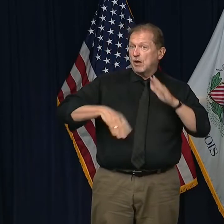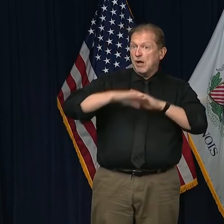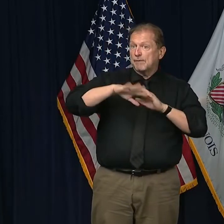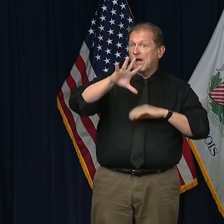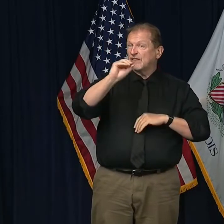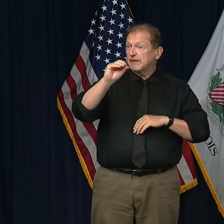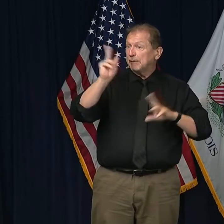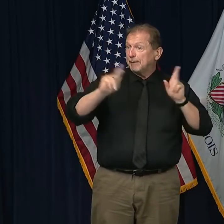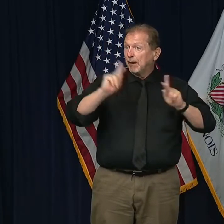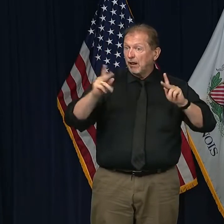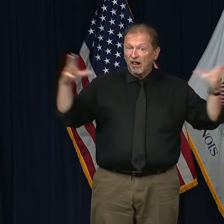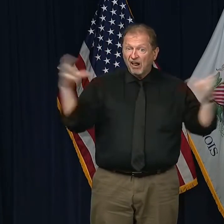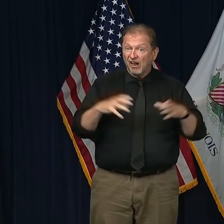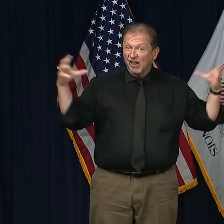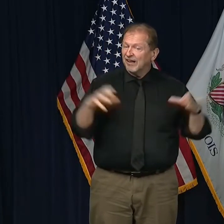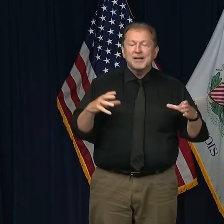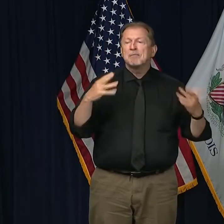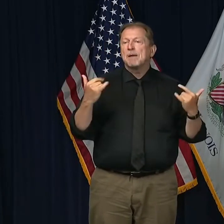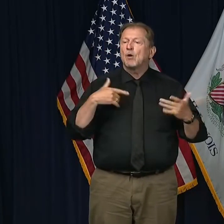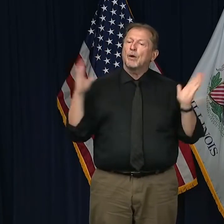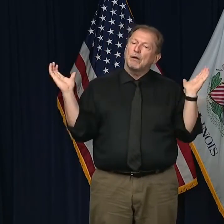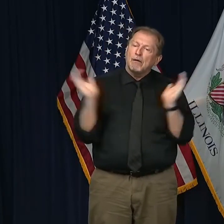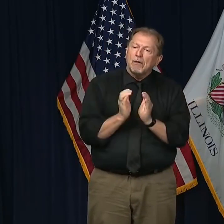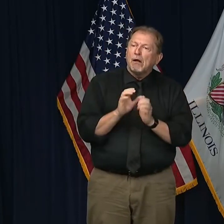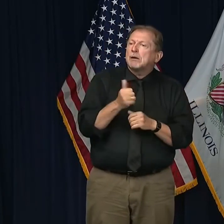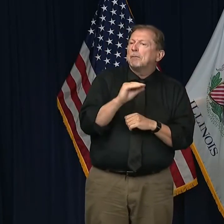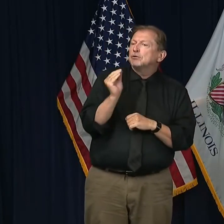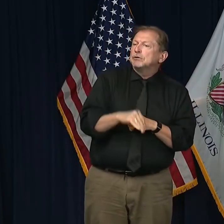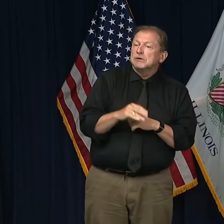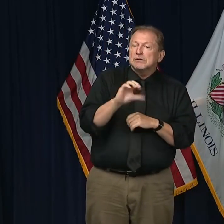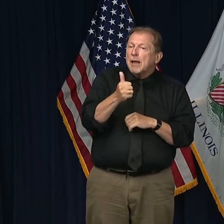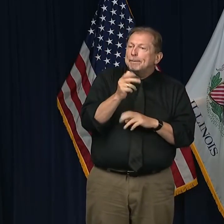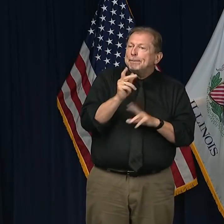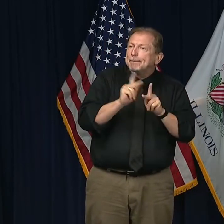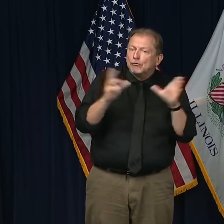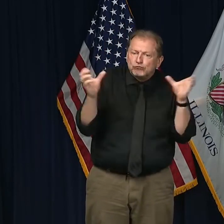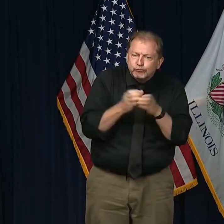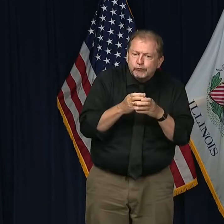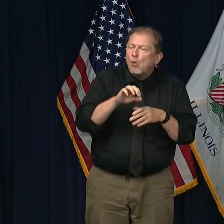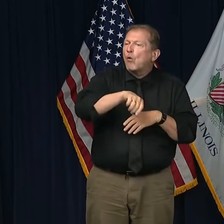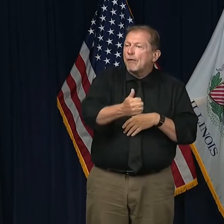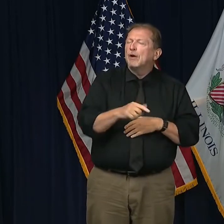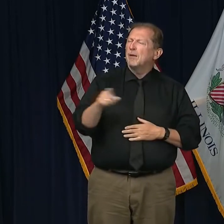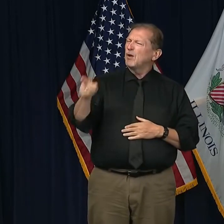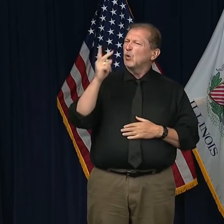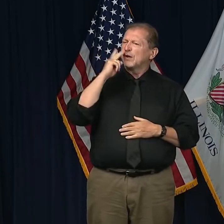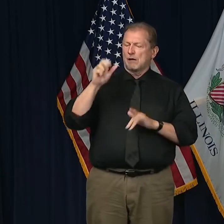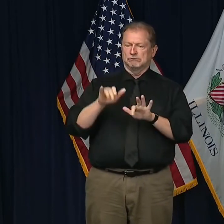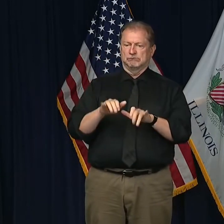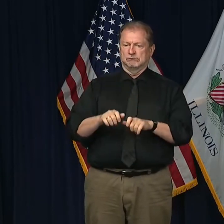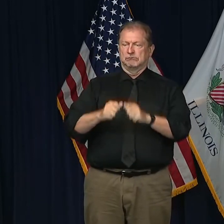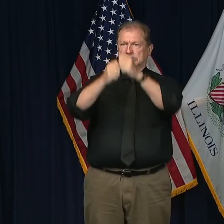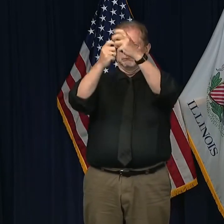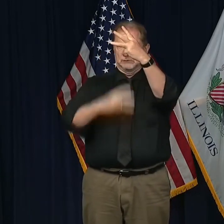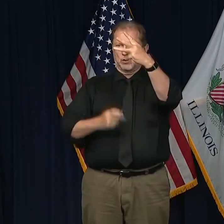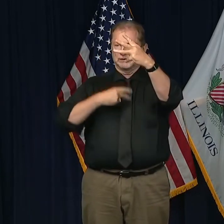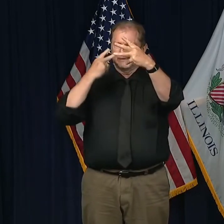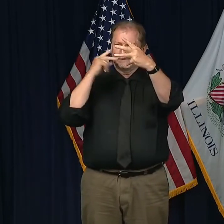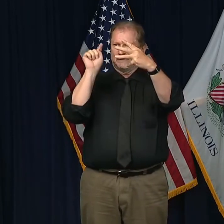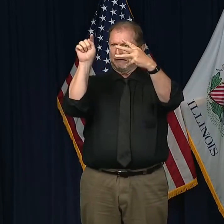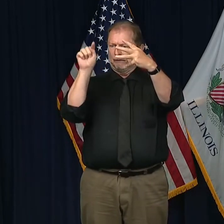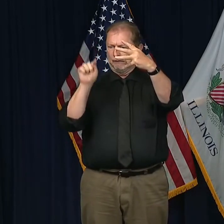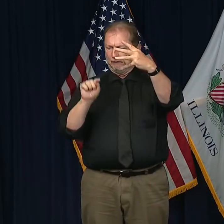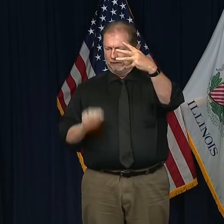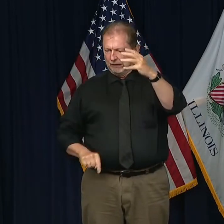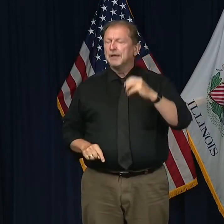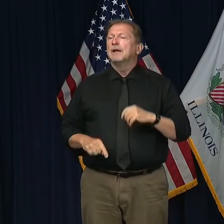at specific types of gatherings. But if you go to the website where we've laid out all of those mitigations, there's a kind of a menu there that starts out